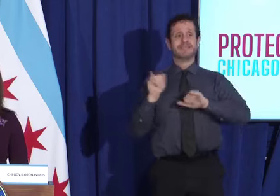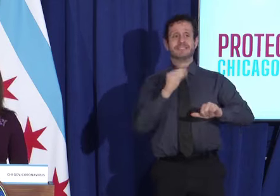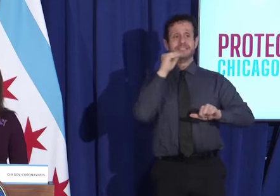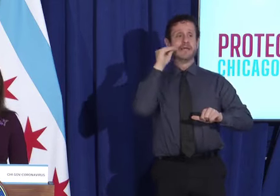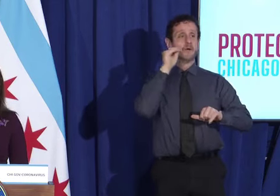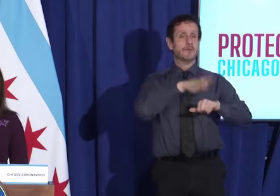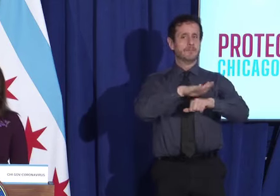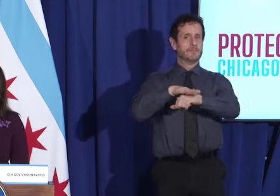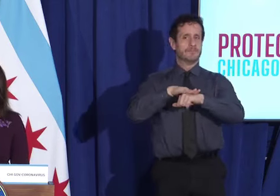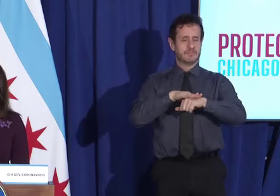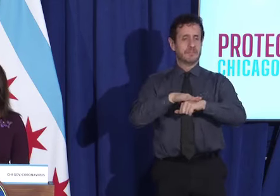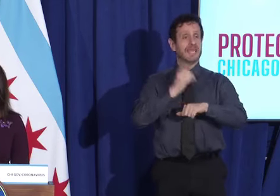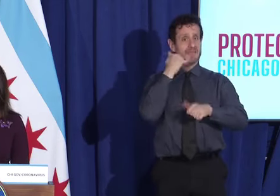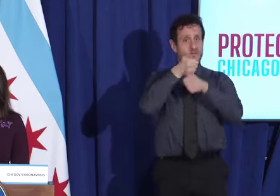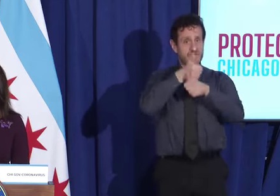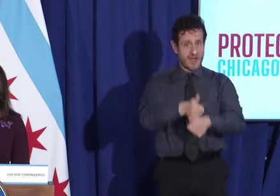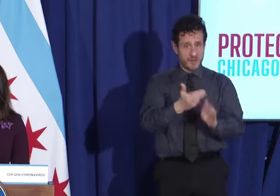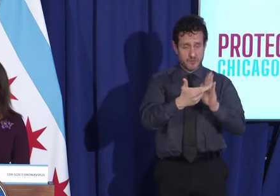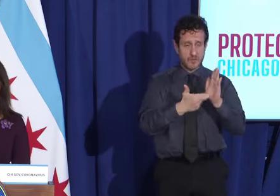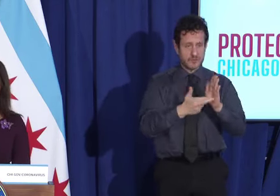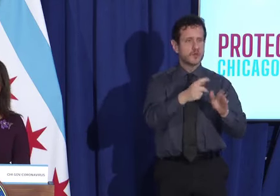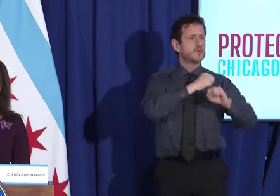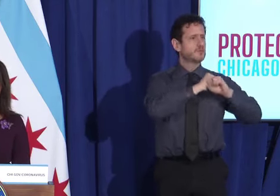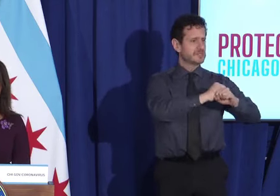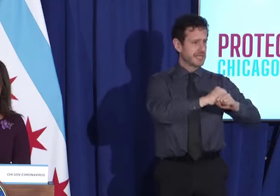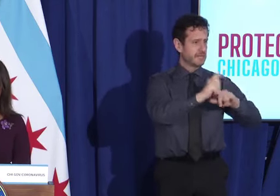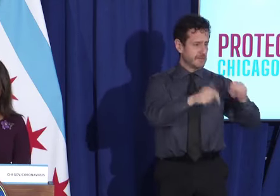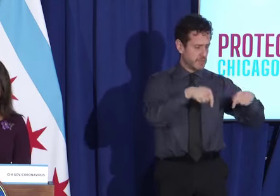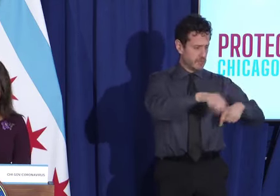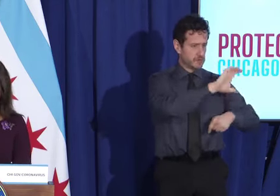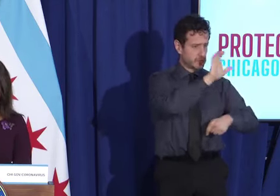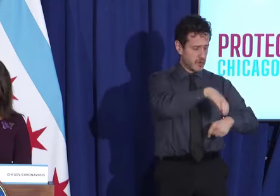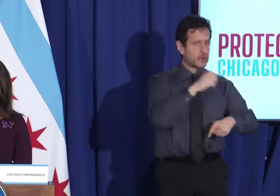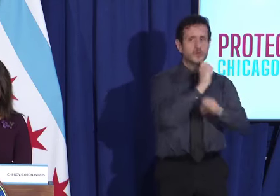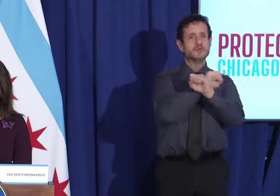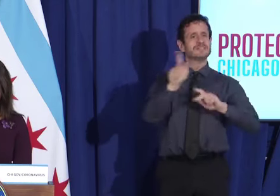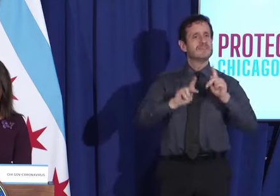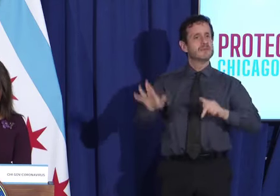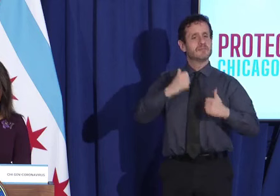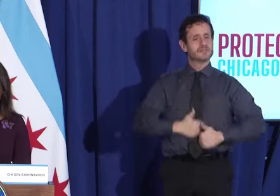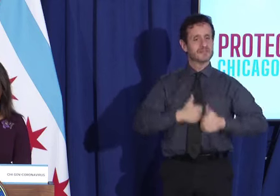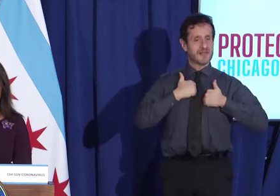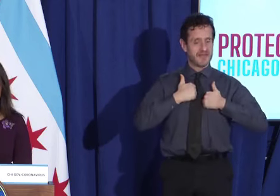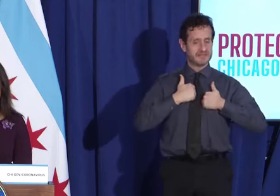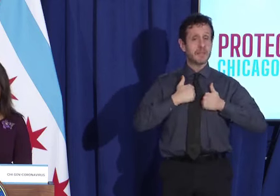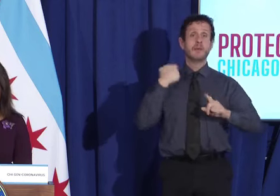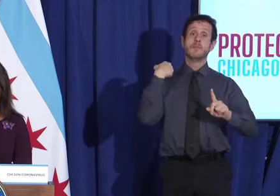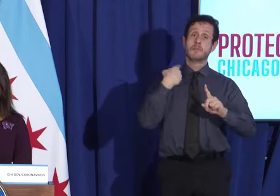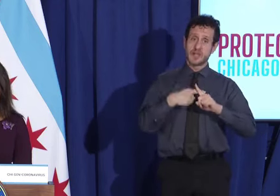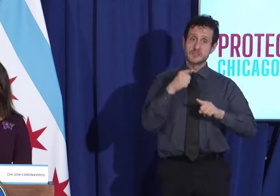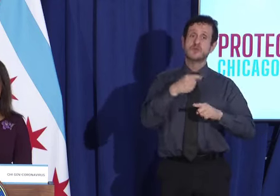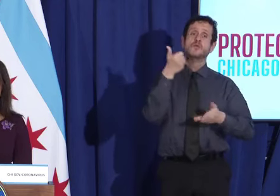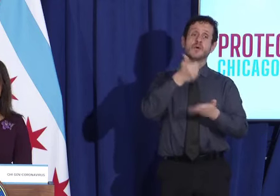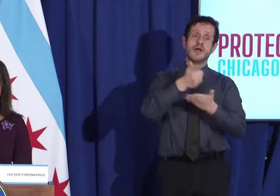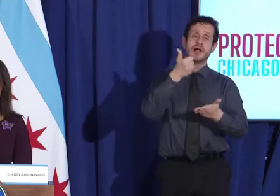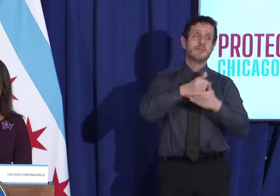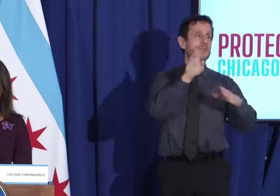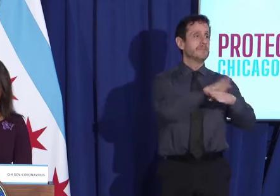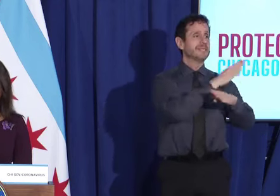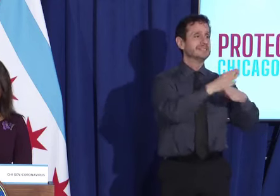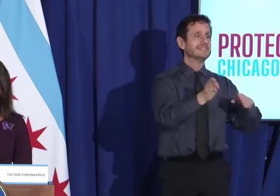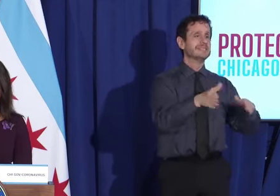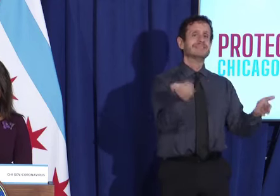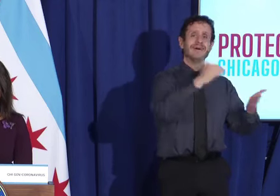only protecting Chicagoans and saving lives by lowering the spread. You are doing your part to help businesses